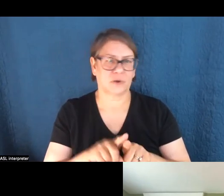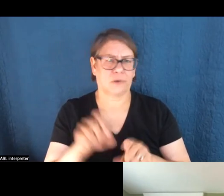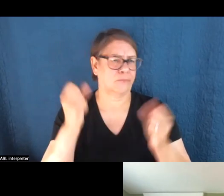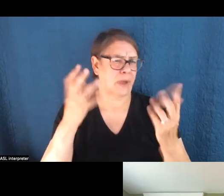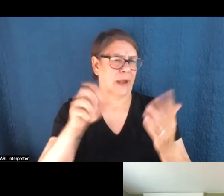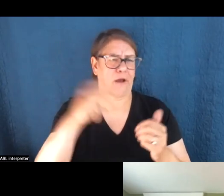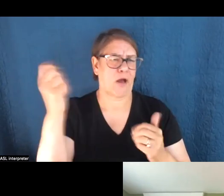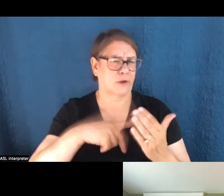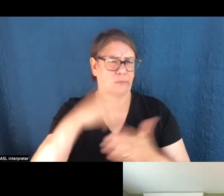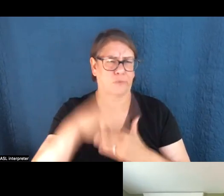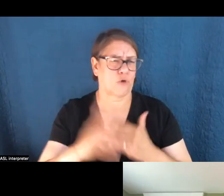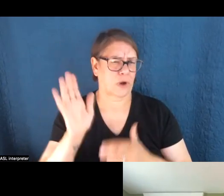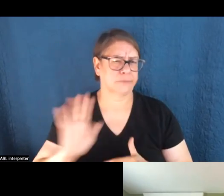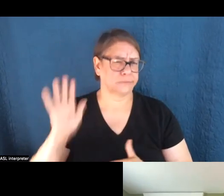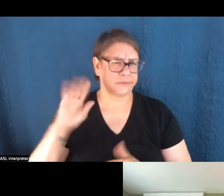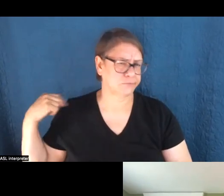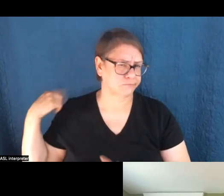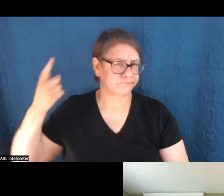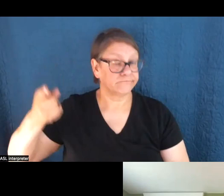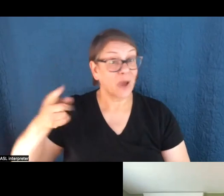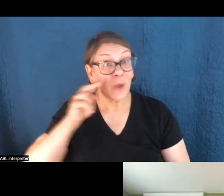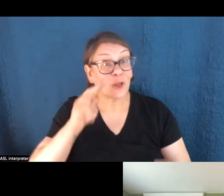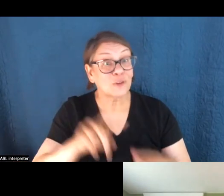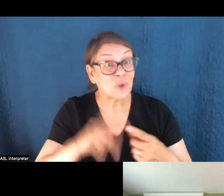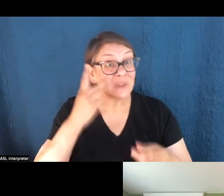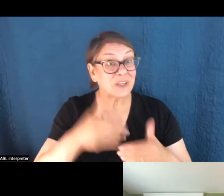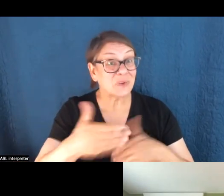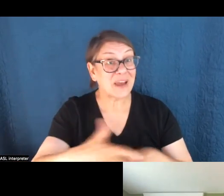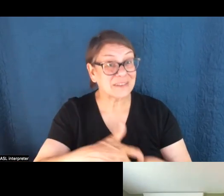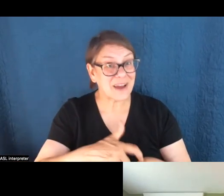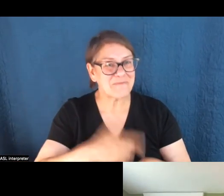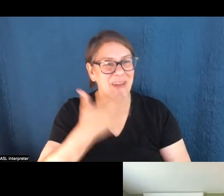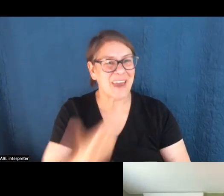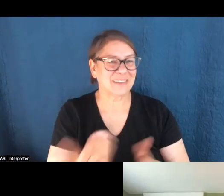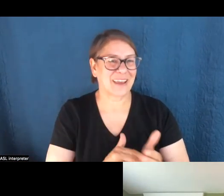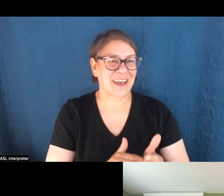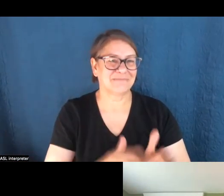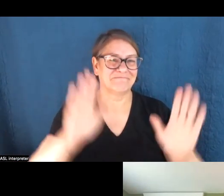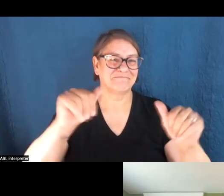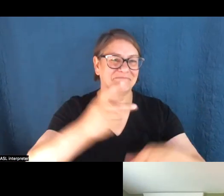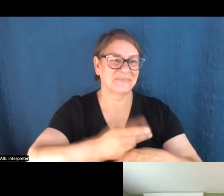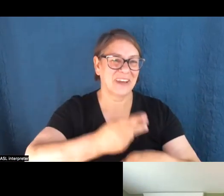um, programs we've done in the past and we look forward to seeing you next time. Thanks again. Take care.